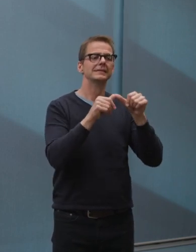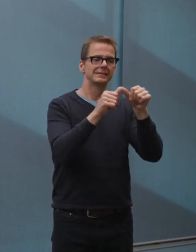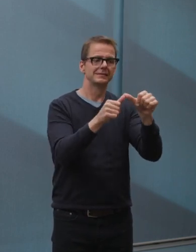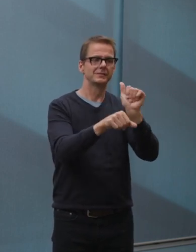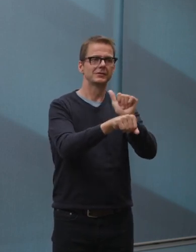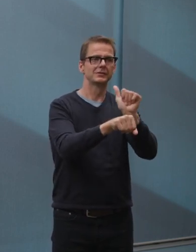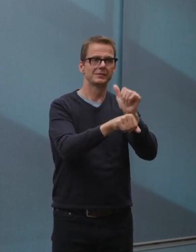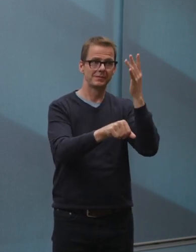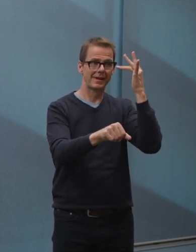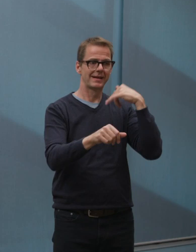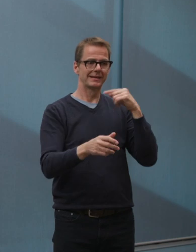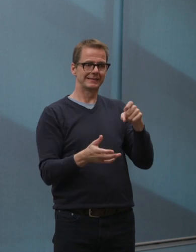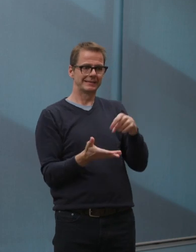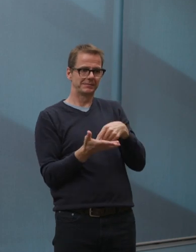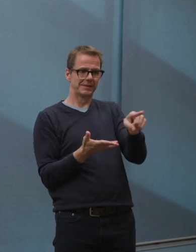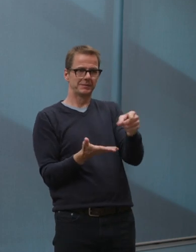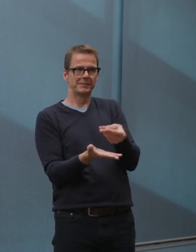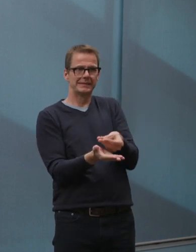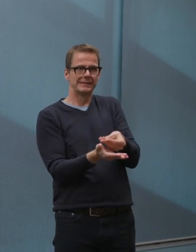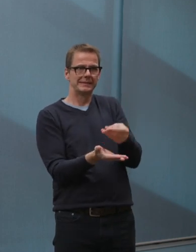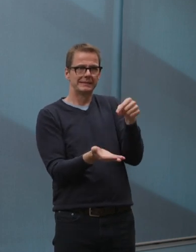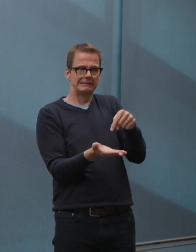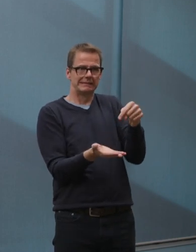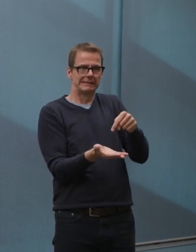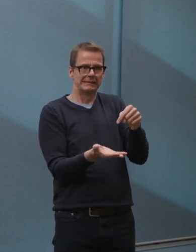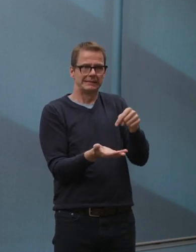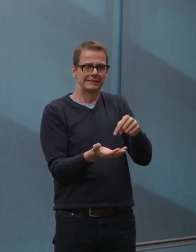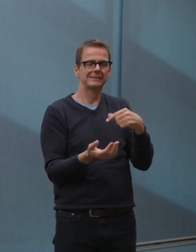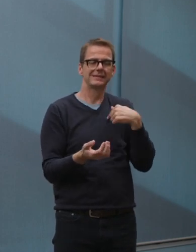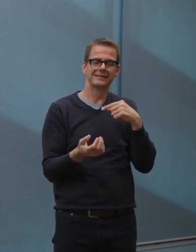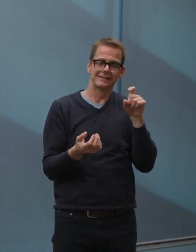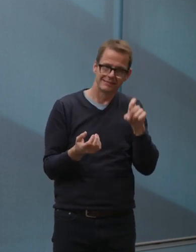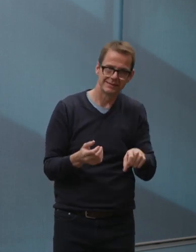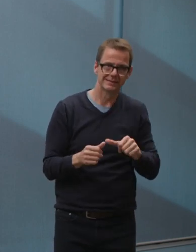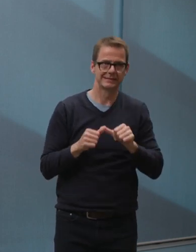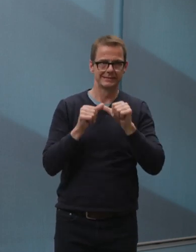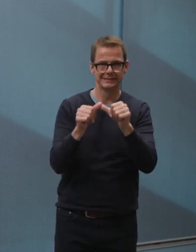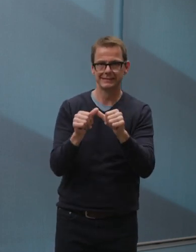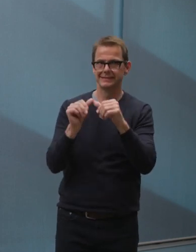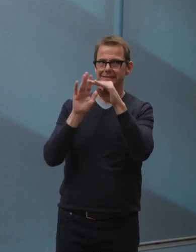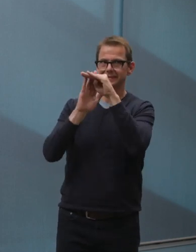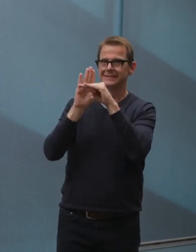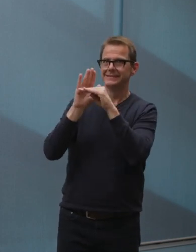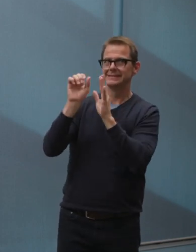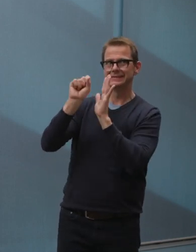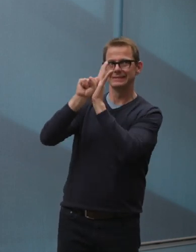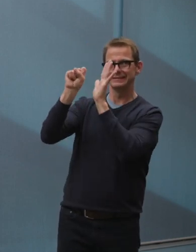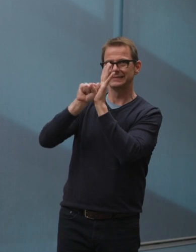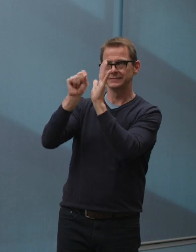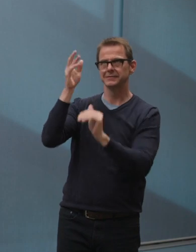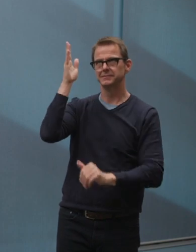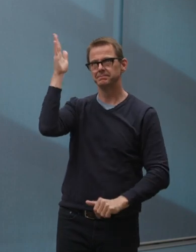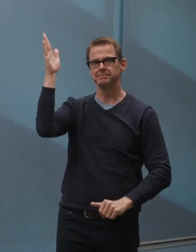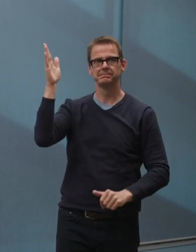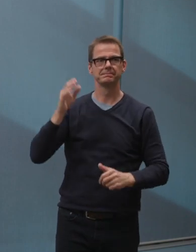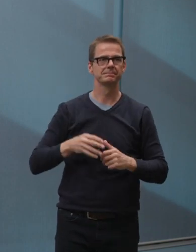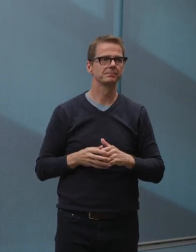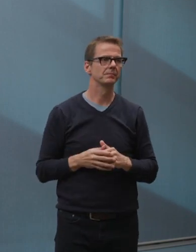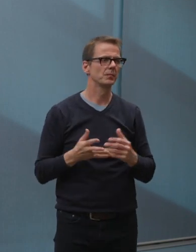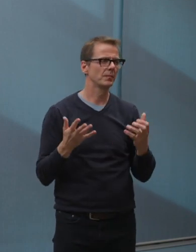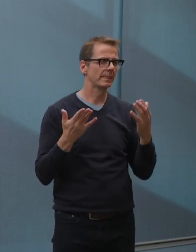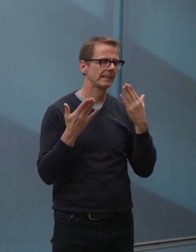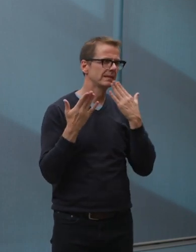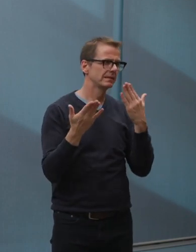we will also continue to press this matter with the provincial government. But with that, happy to take your questions. Thank you. We'll go to the